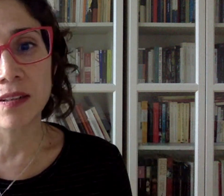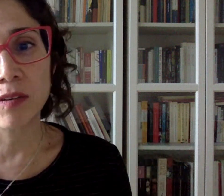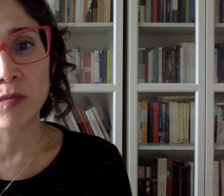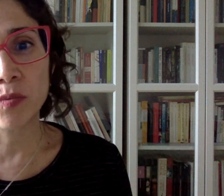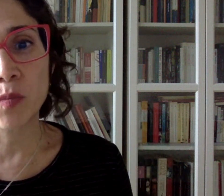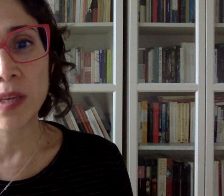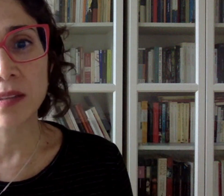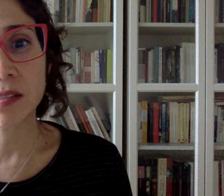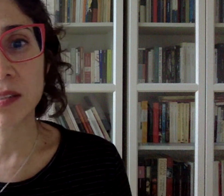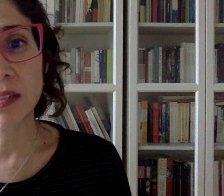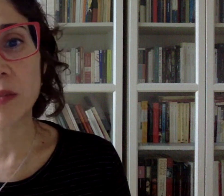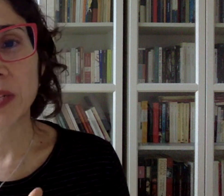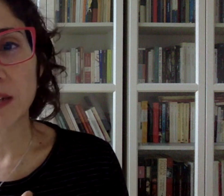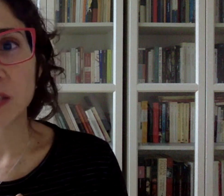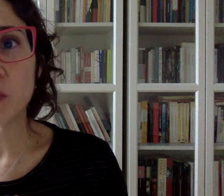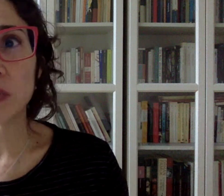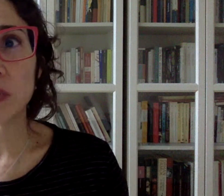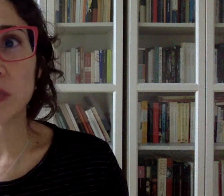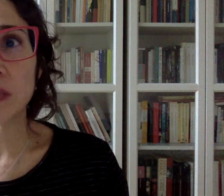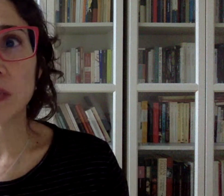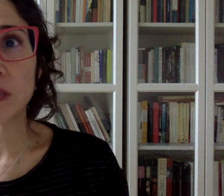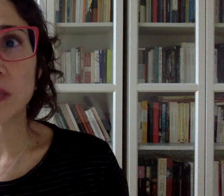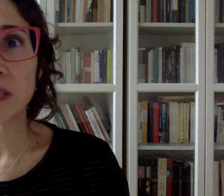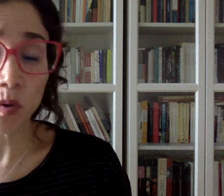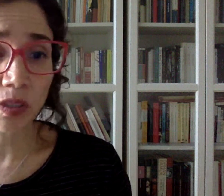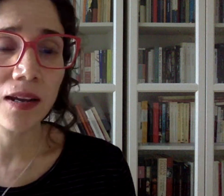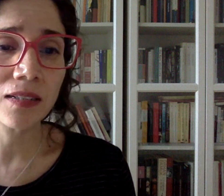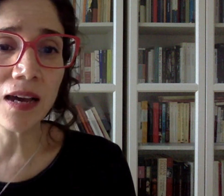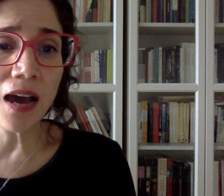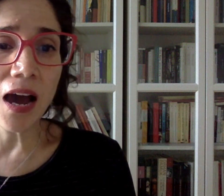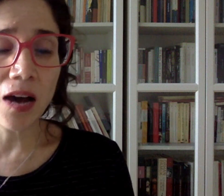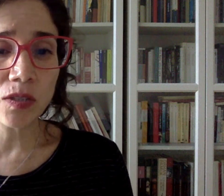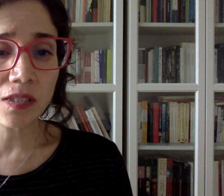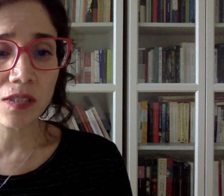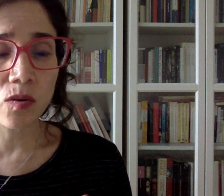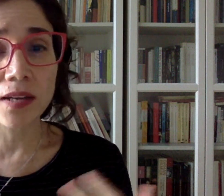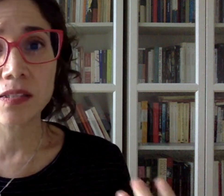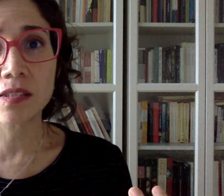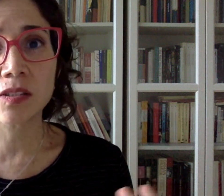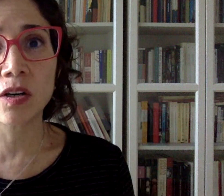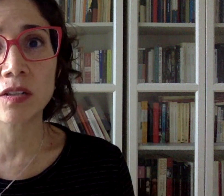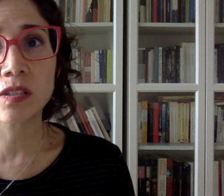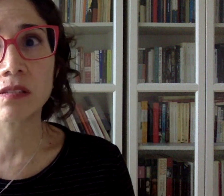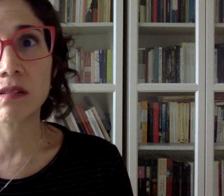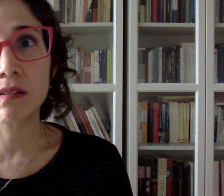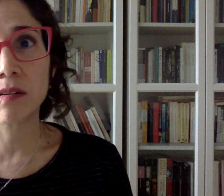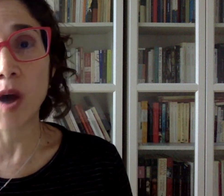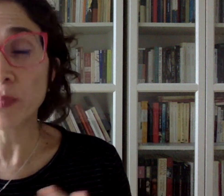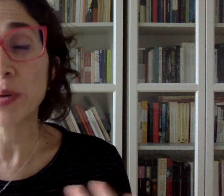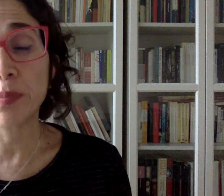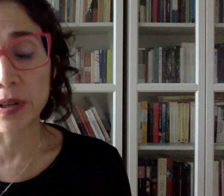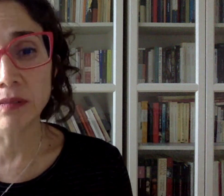saying, for me as an independent expert, it's important to highlight how this crisis got us